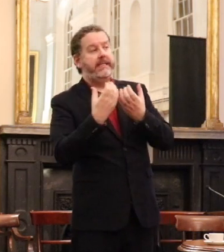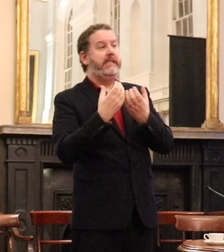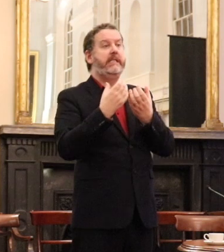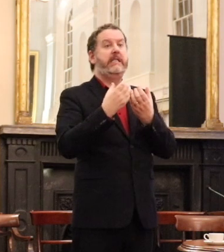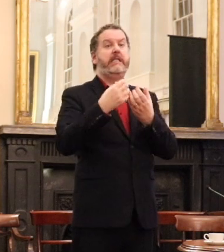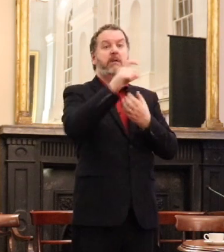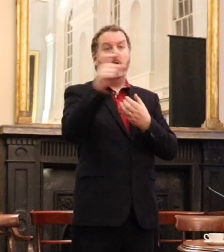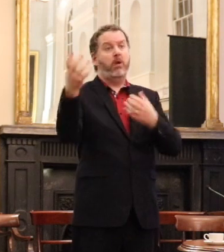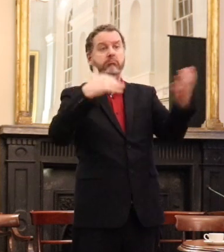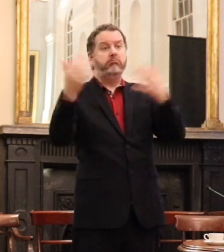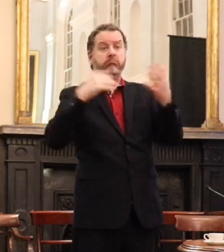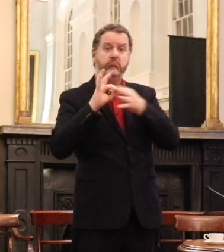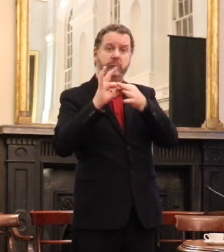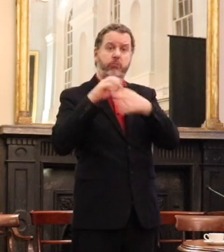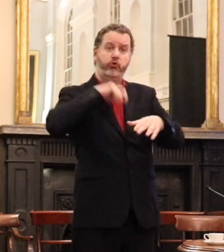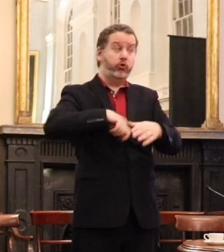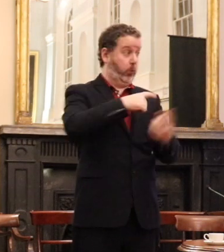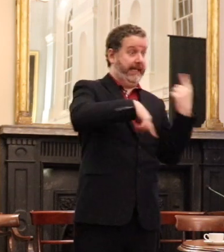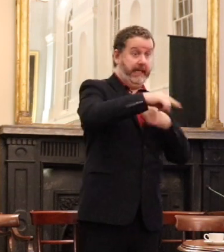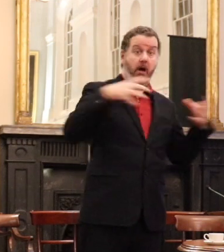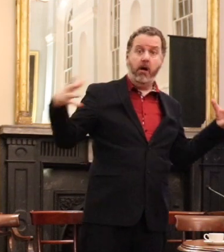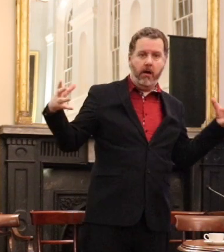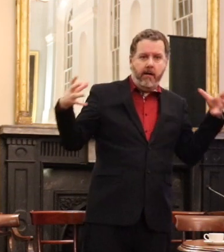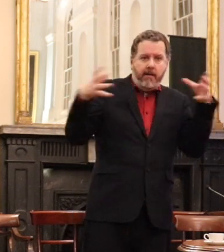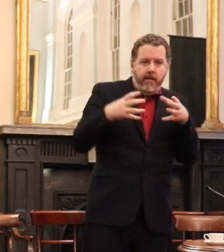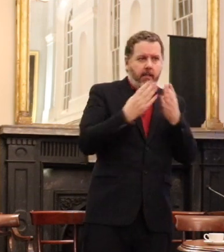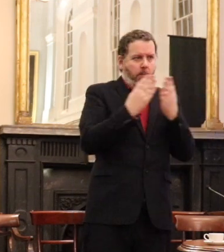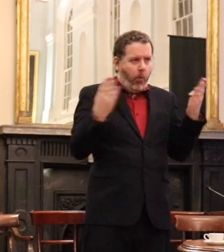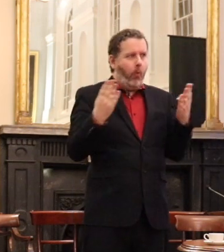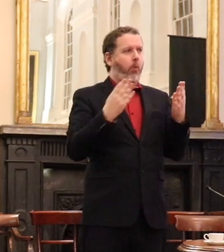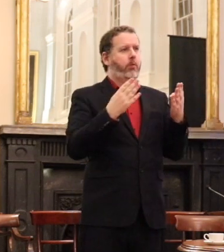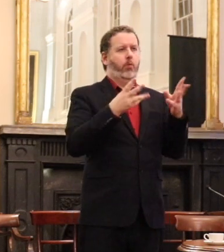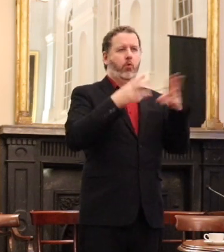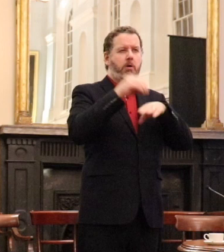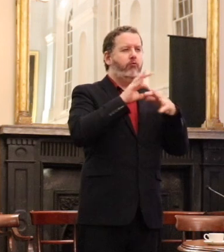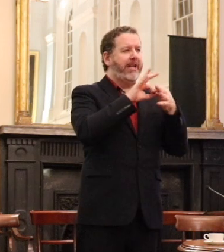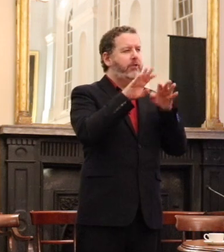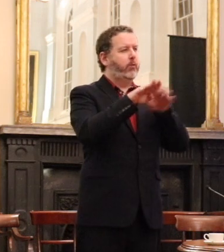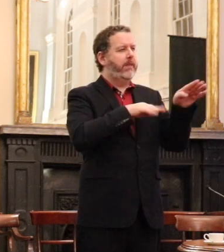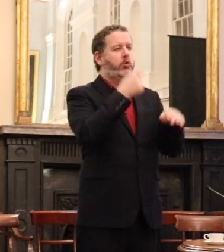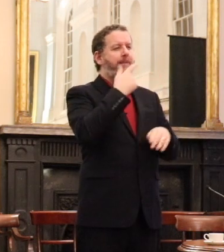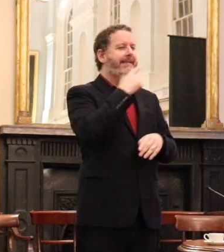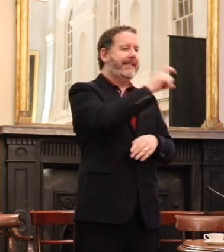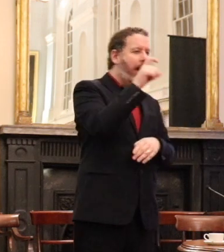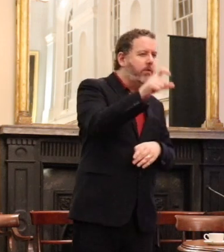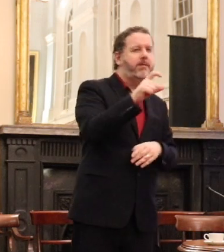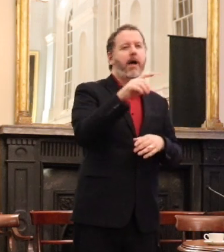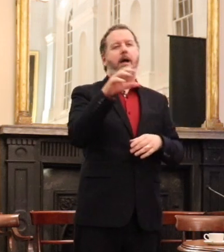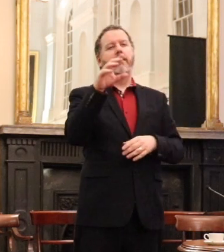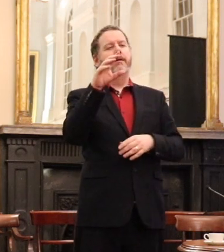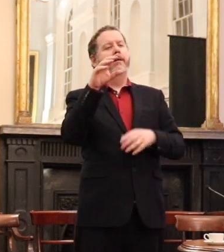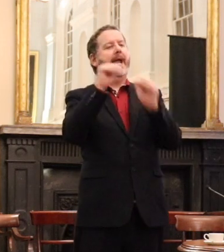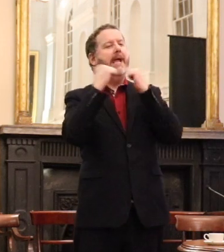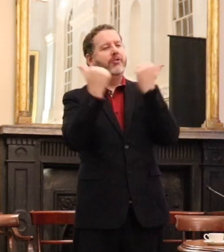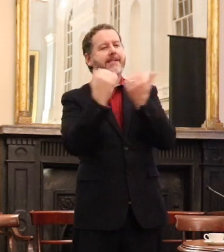and we sat for seven years building up that trust with an incredible relationship with councillors, Dublin City Council officials, representatives from state agencies like the